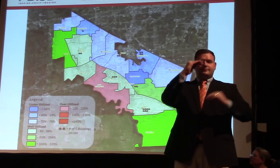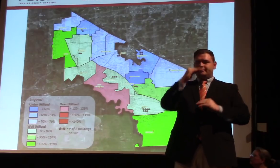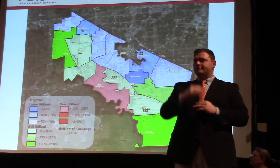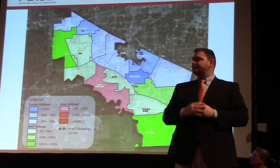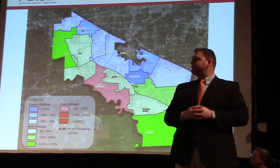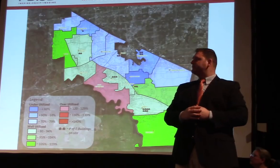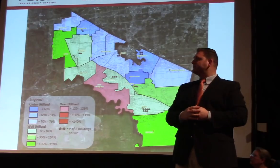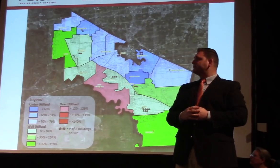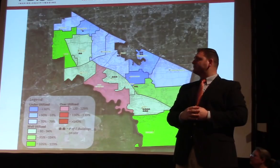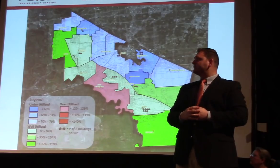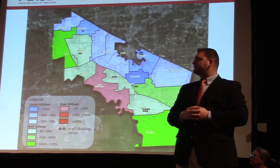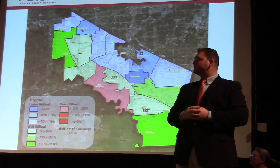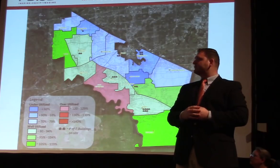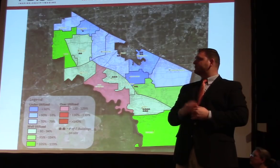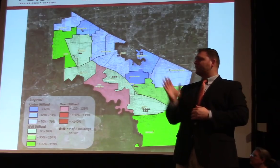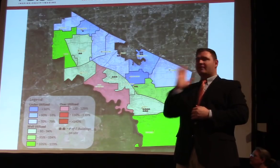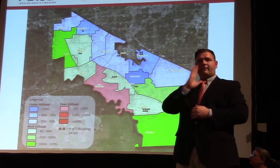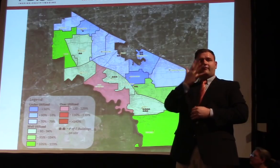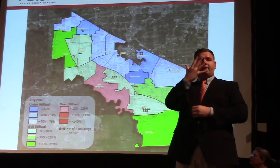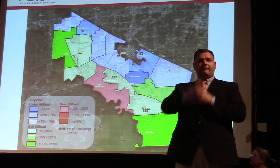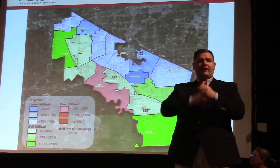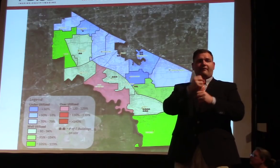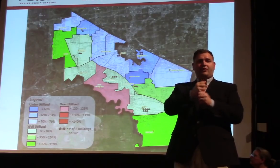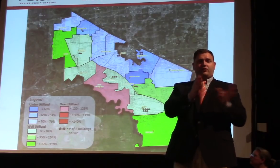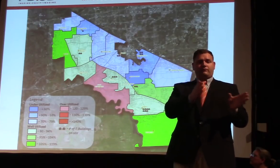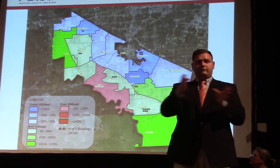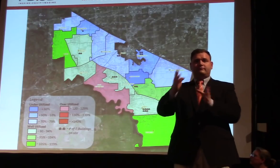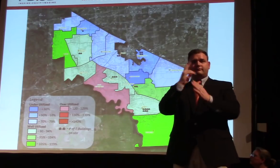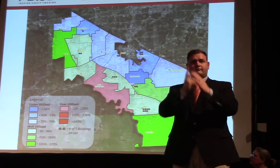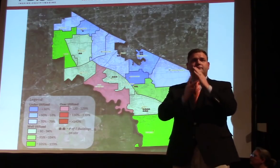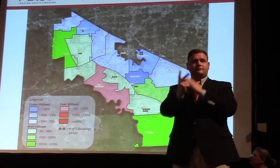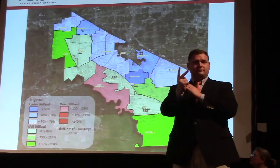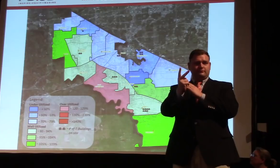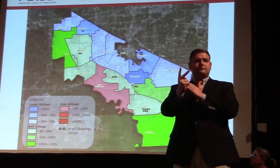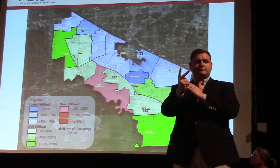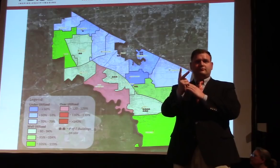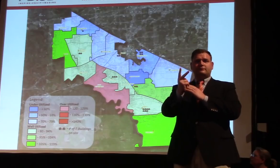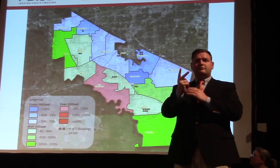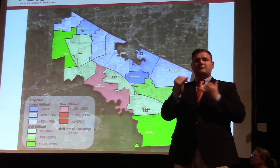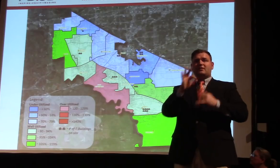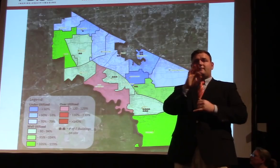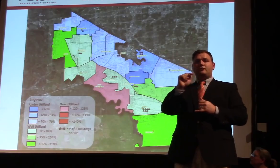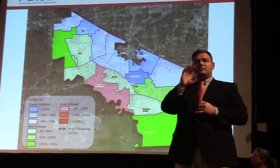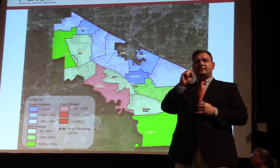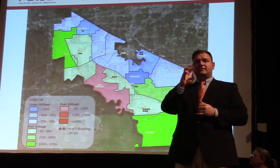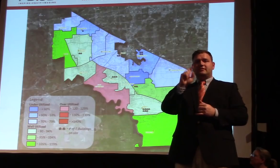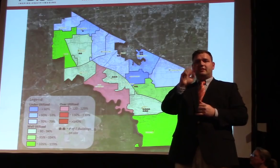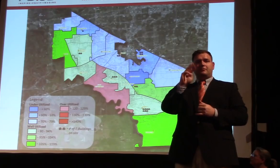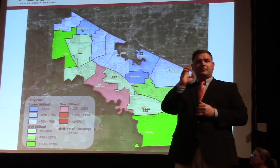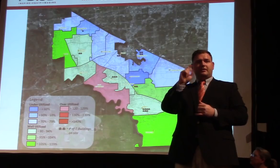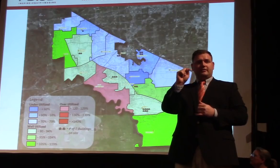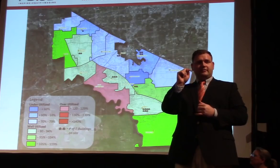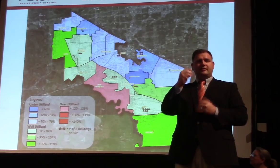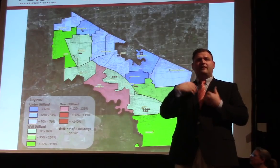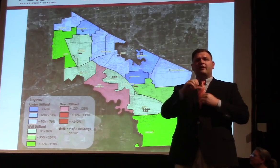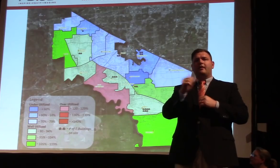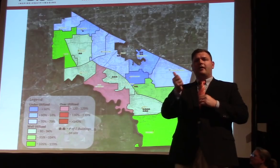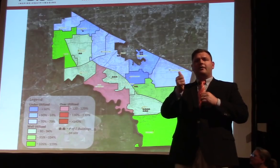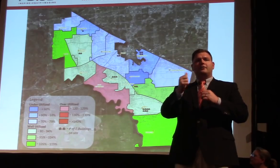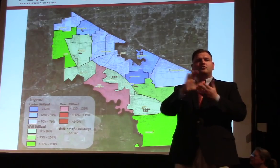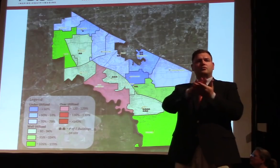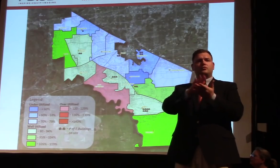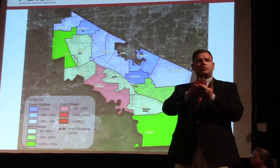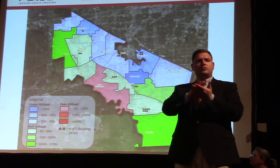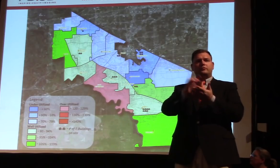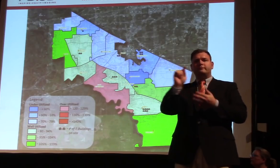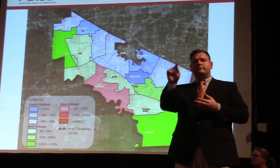Here's our five-year utilization. And so we're starting to see over-utilization at Fort Settlement and some under-utilization at some other schools. I want to point out that